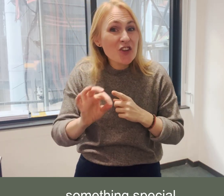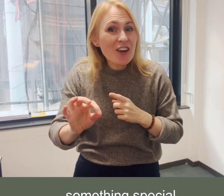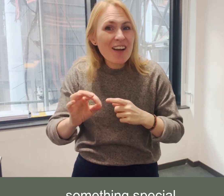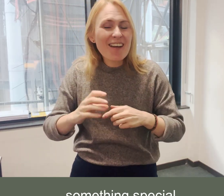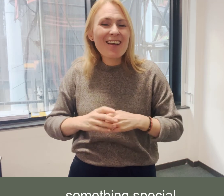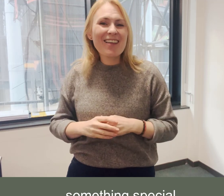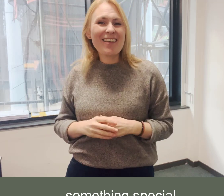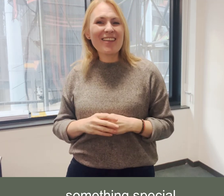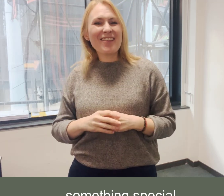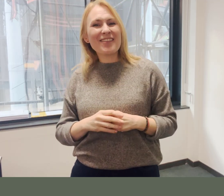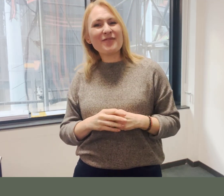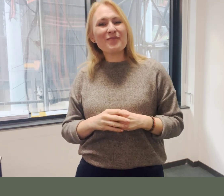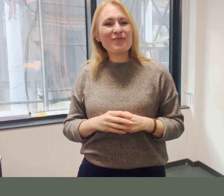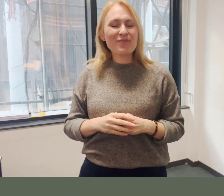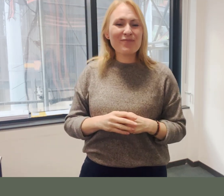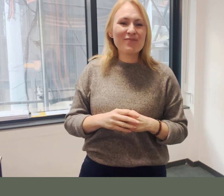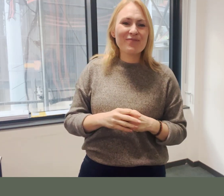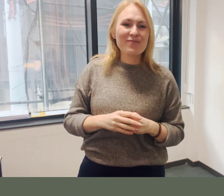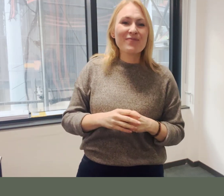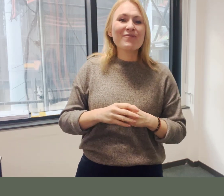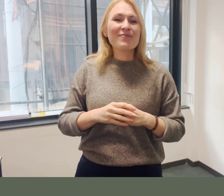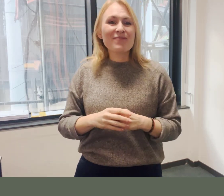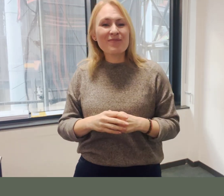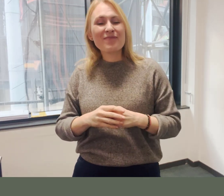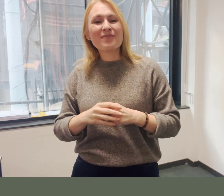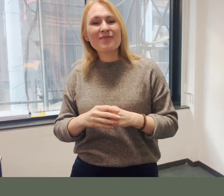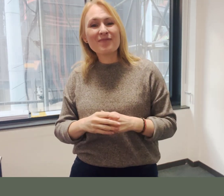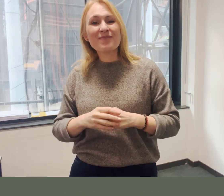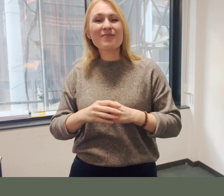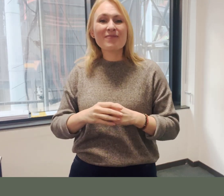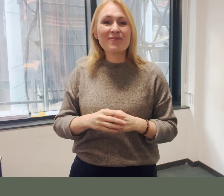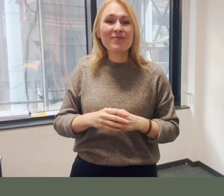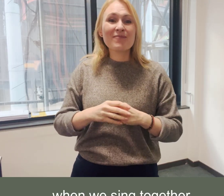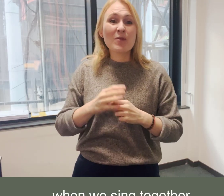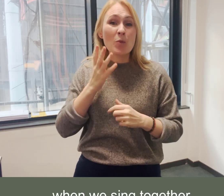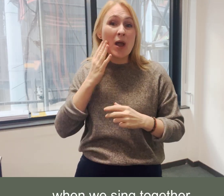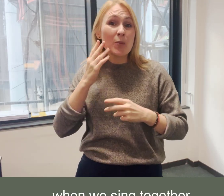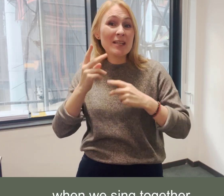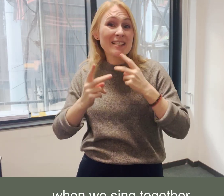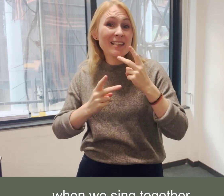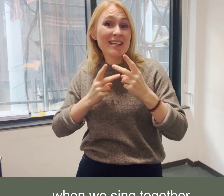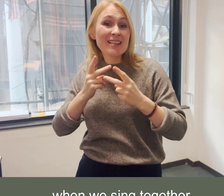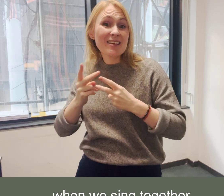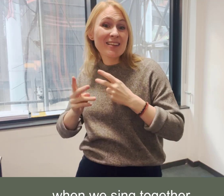Let this It's special When we sing together